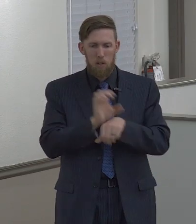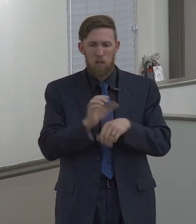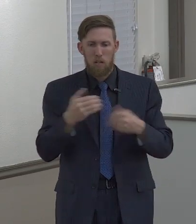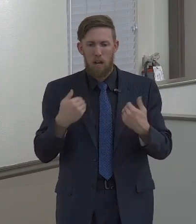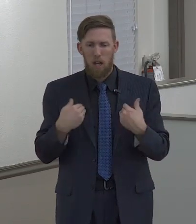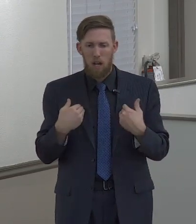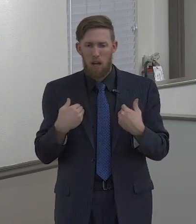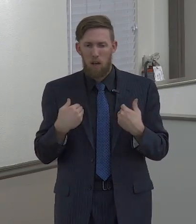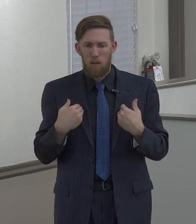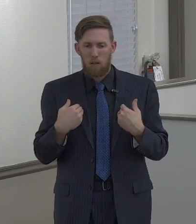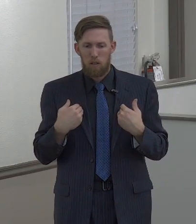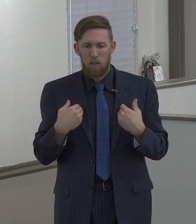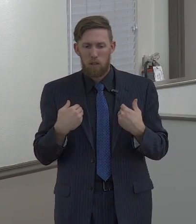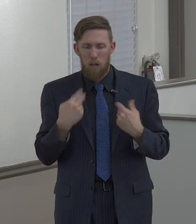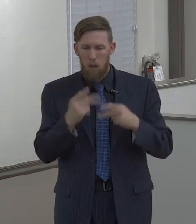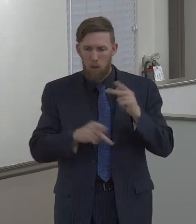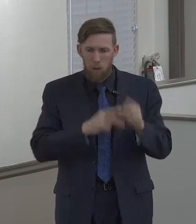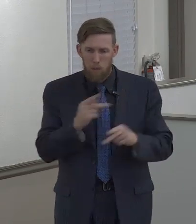in these different sins. friends,